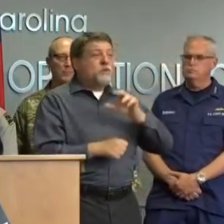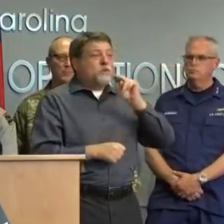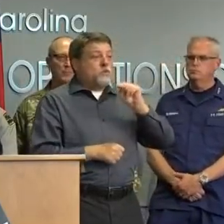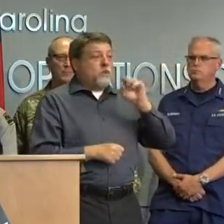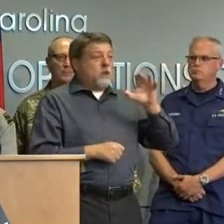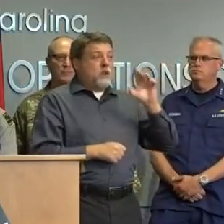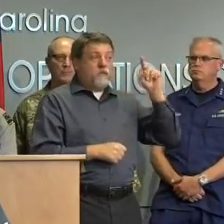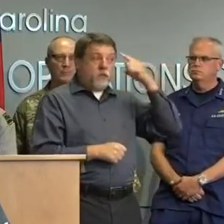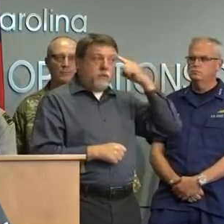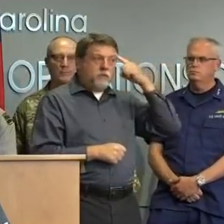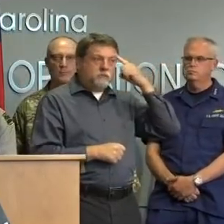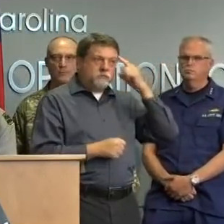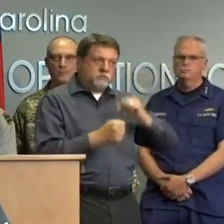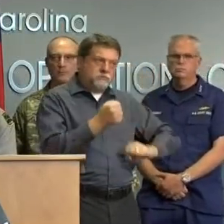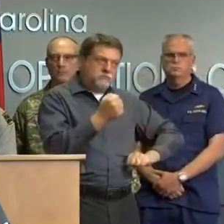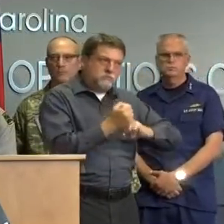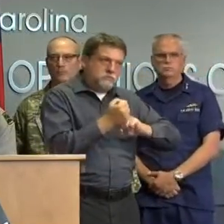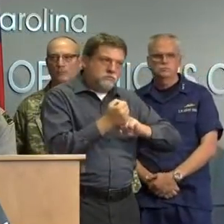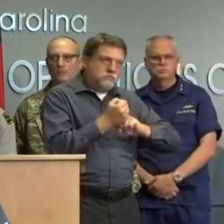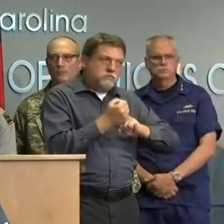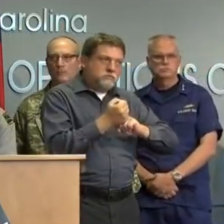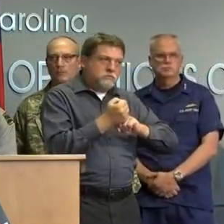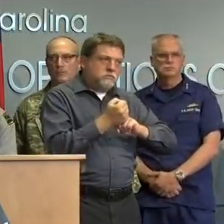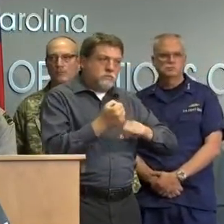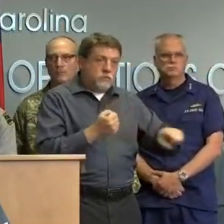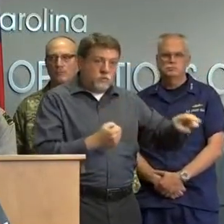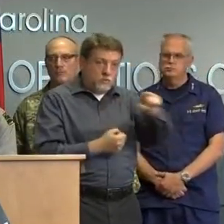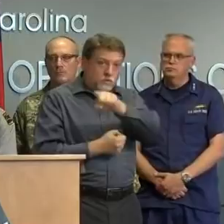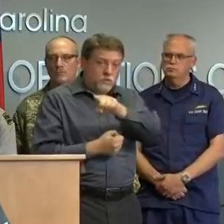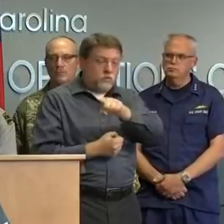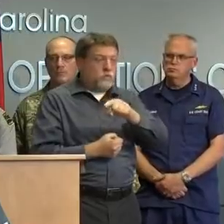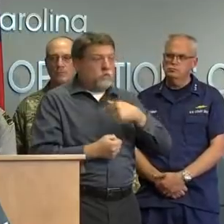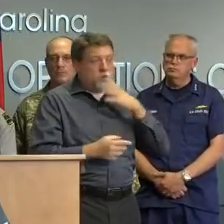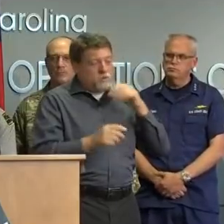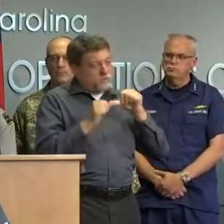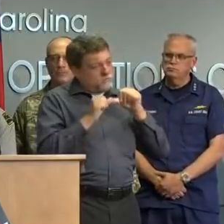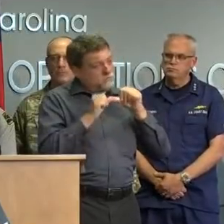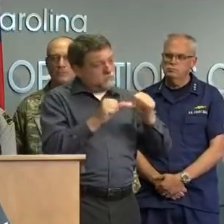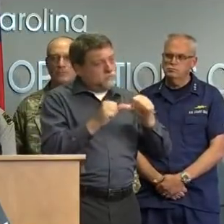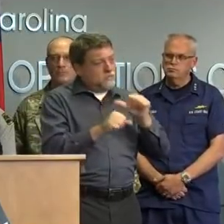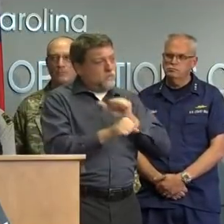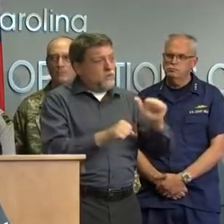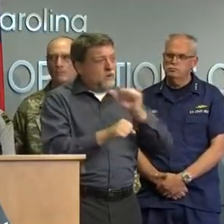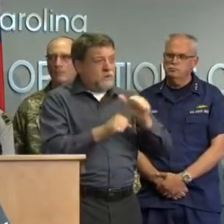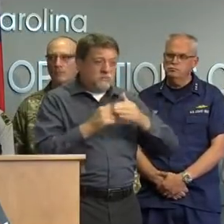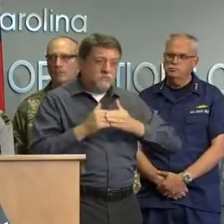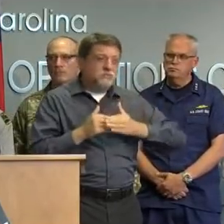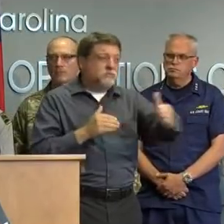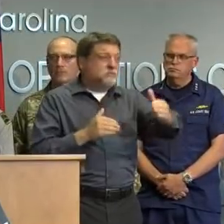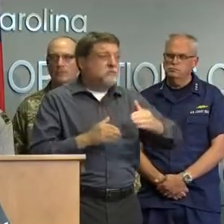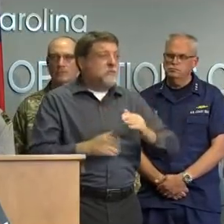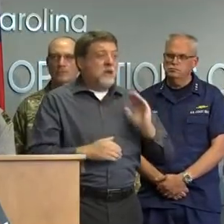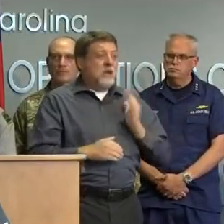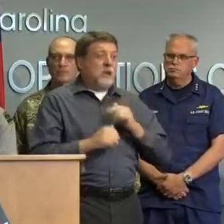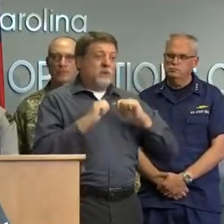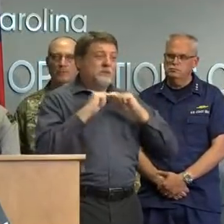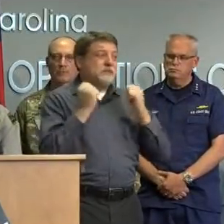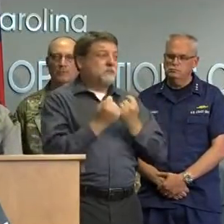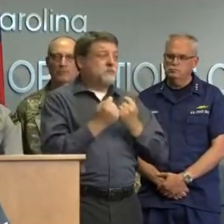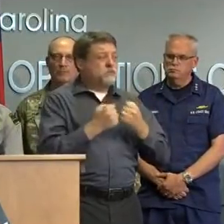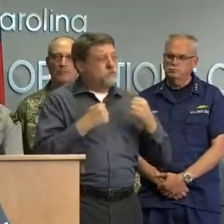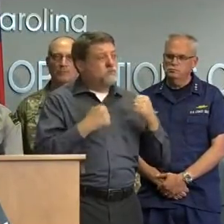you and we are in it for the long haul we have a strong team responding to this storm